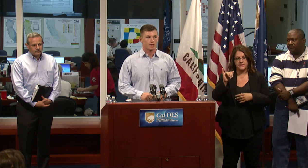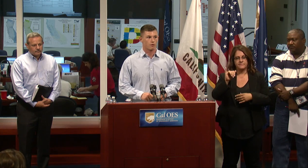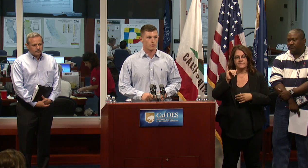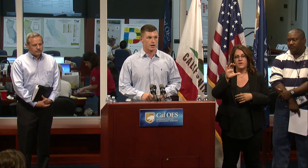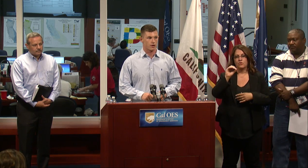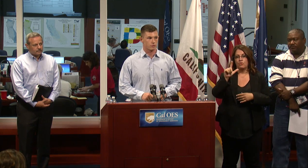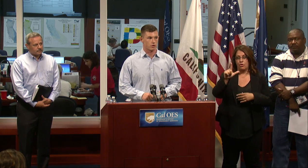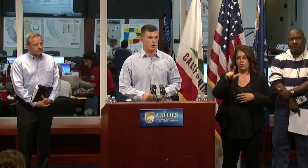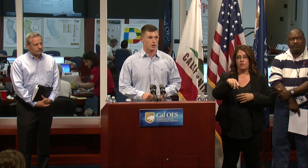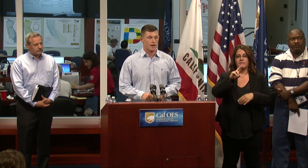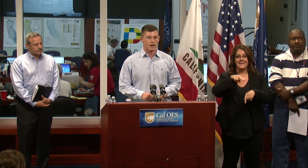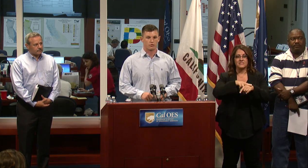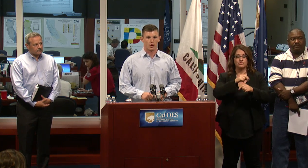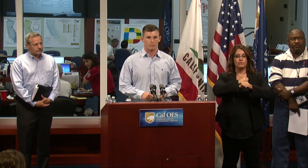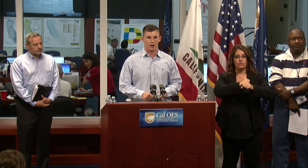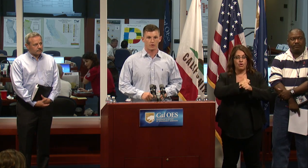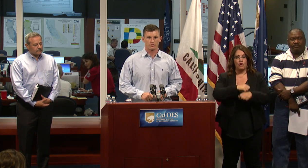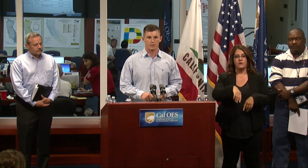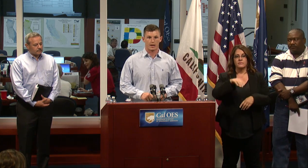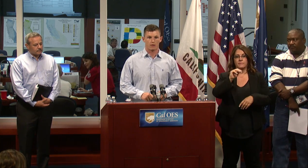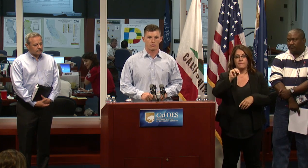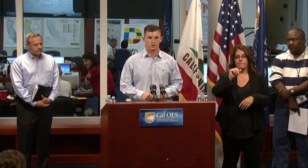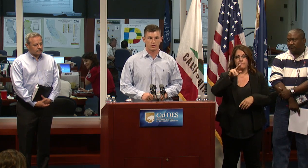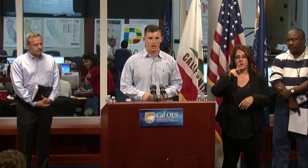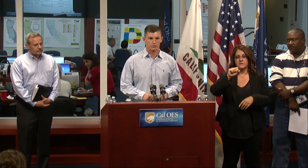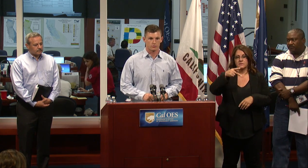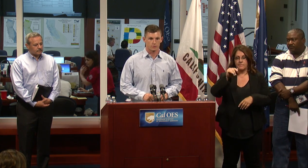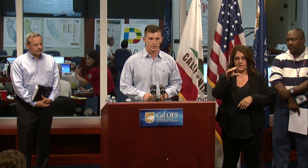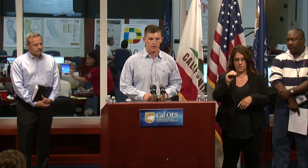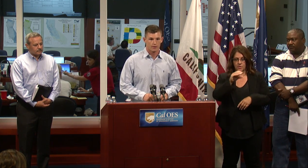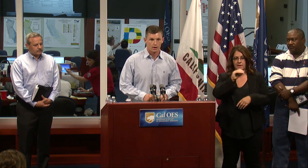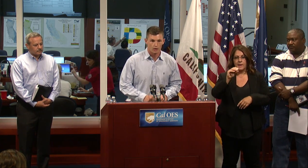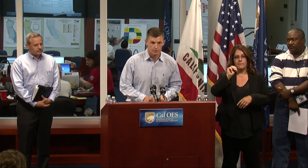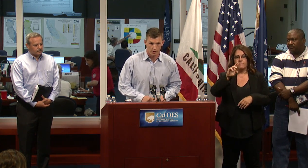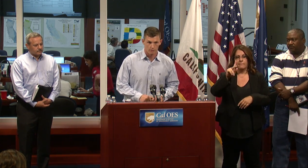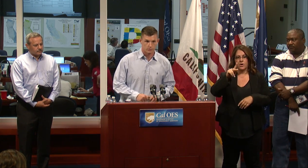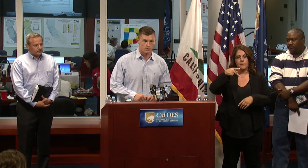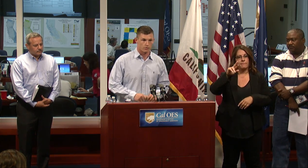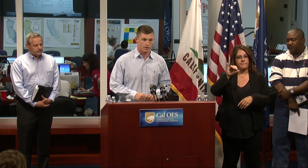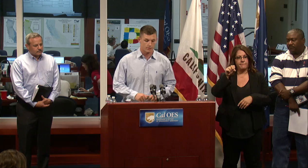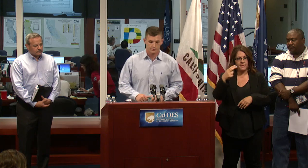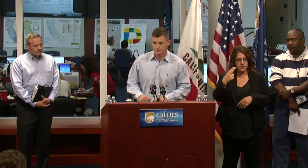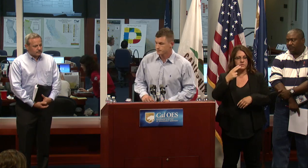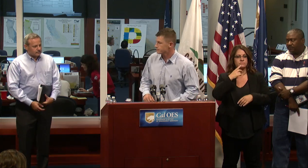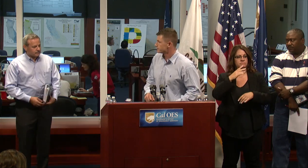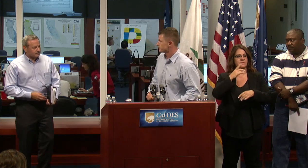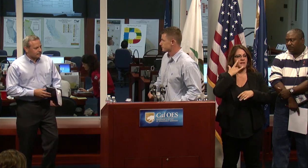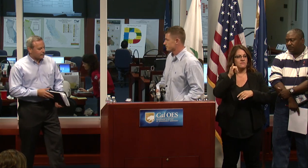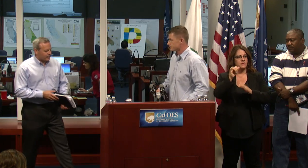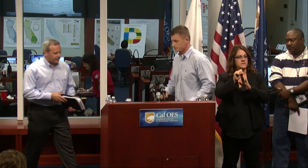the California National Guard, and John Parrish from the California Geological Survey. I'll turn it over to our director.